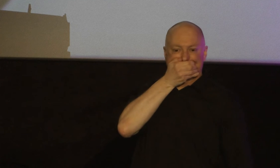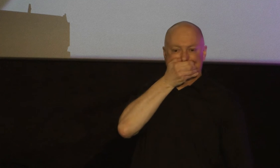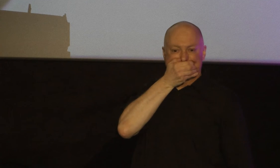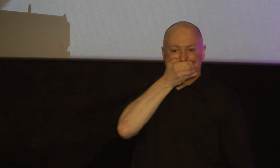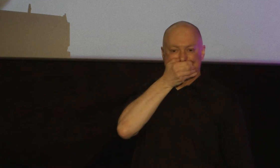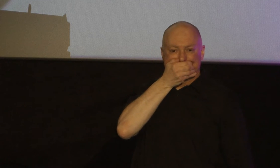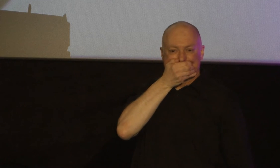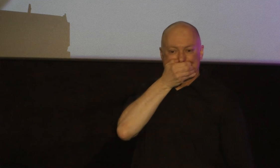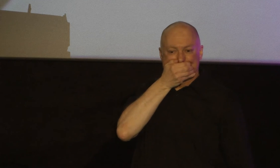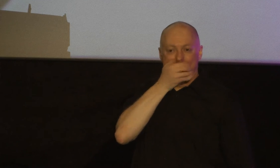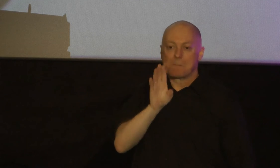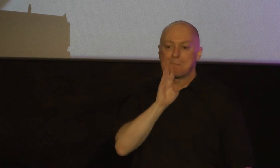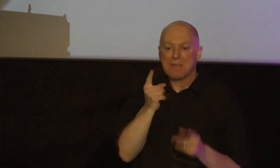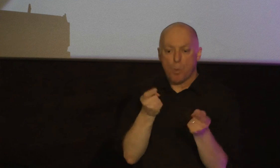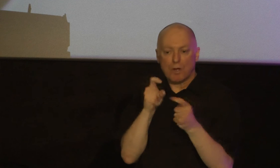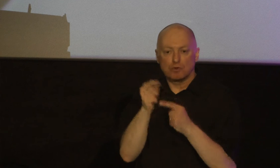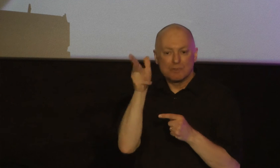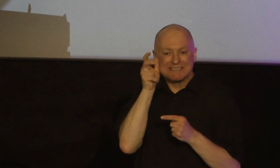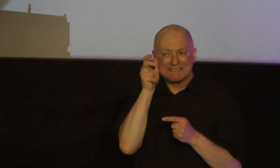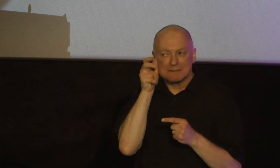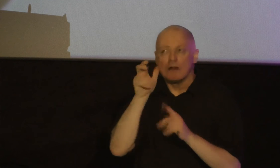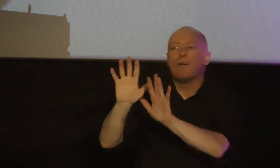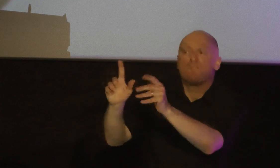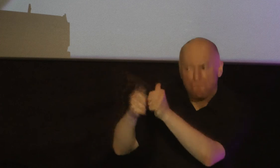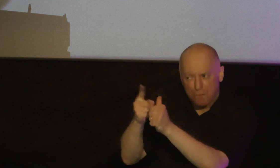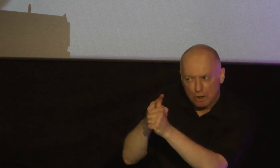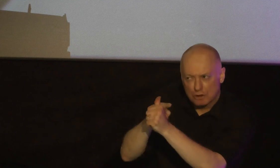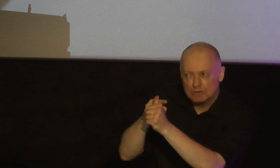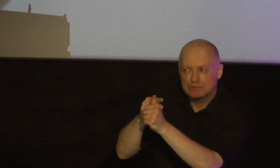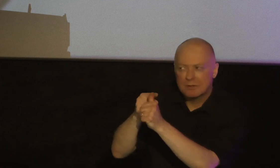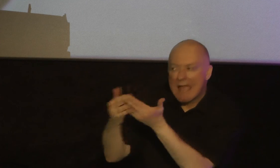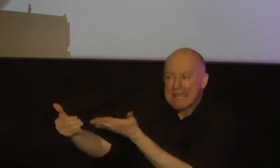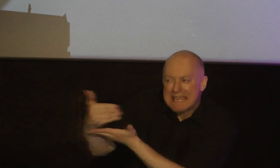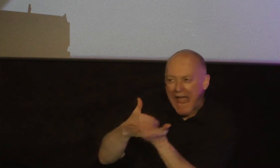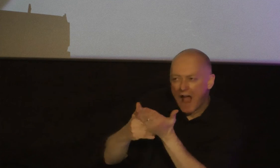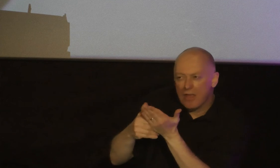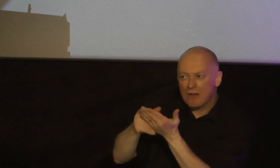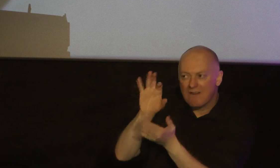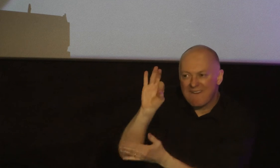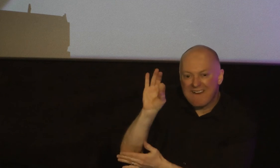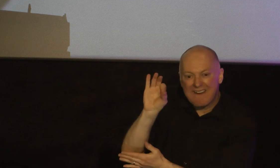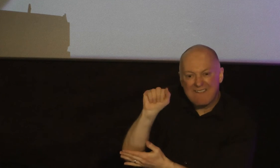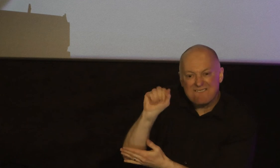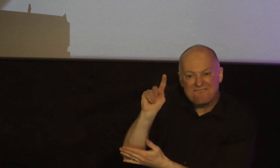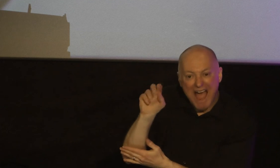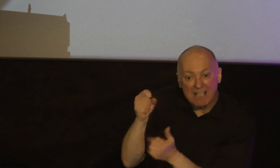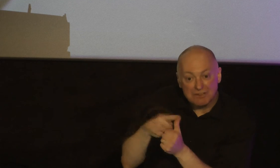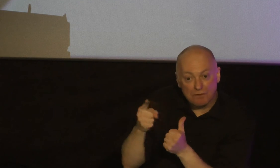quick to listen I need to hear I need to gather all the facts I don't want to be ignorant I don't want to be proud